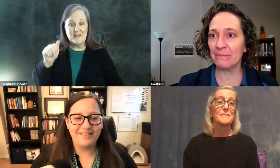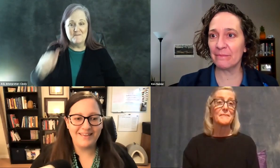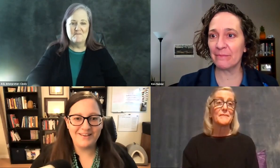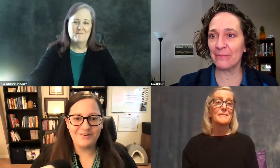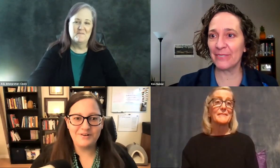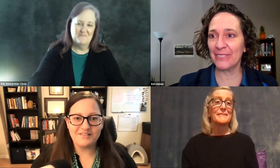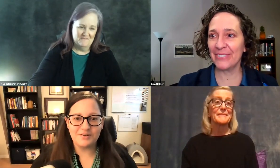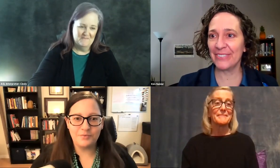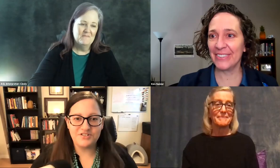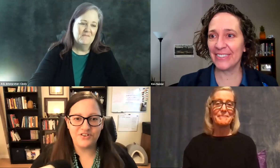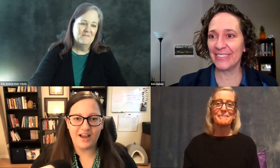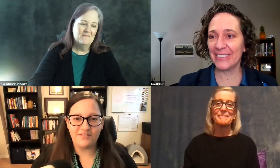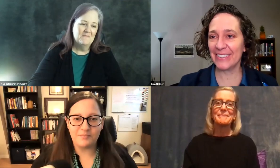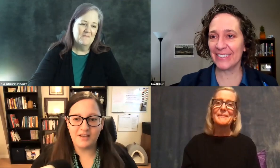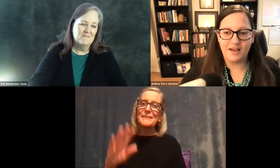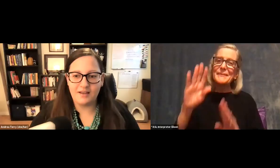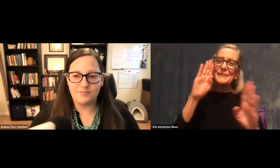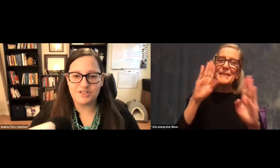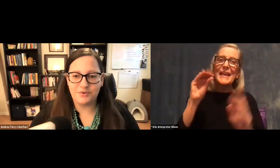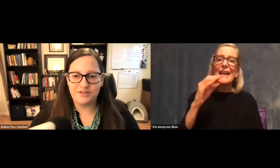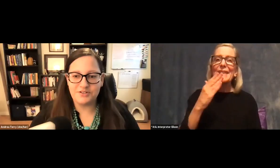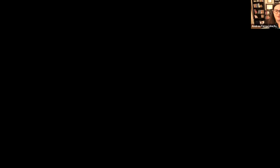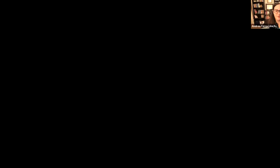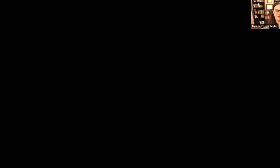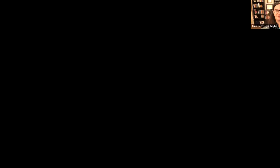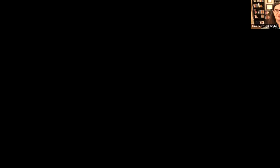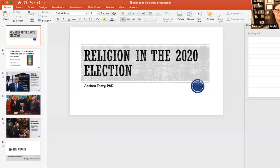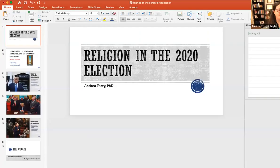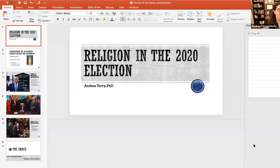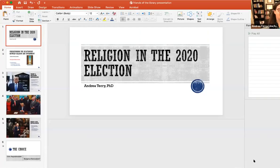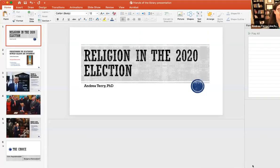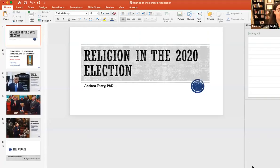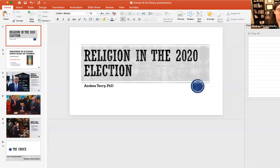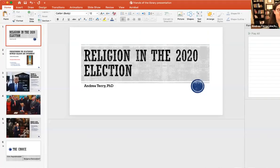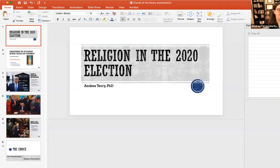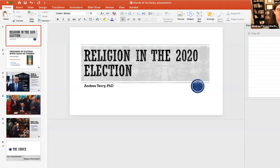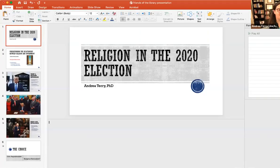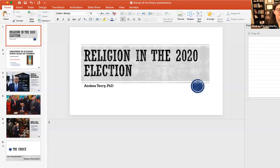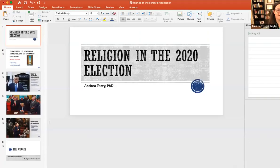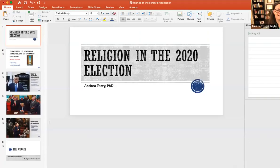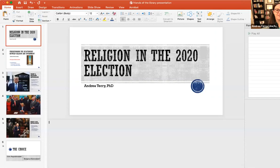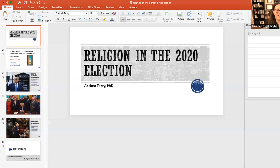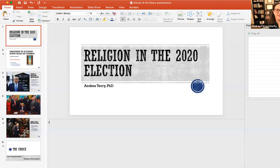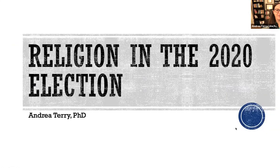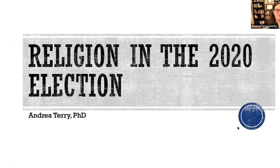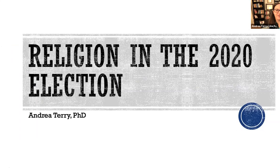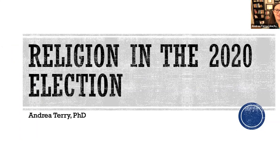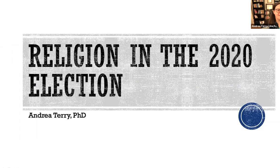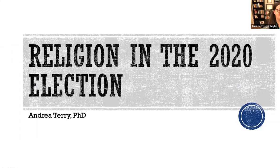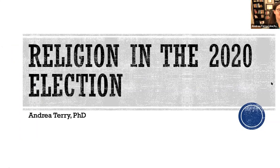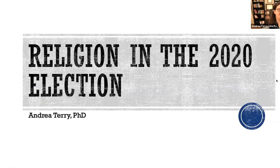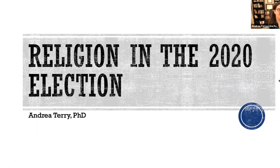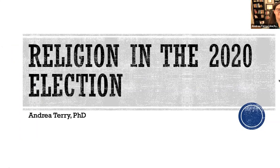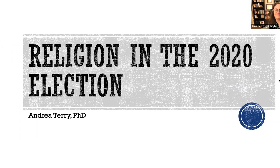Hello, and thank you so much for having me. I am just going to get my slides fired up